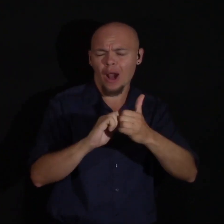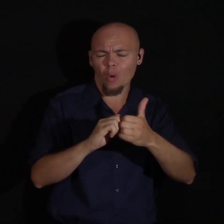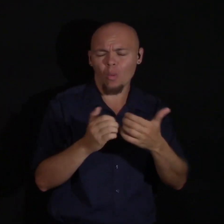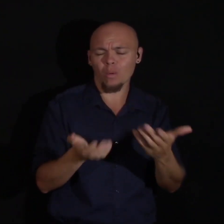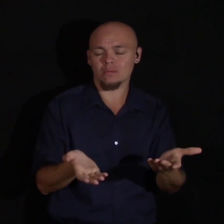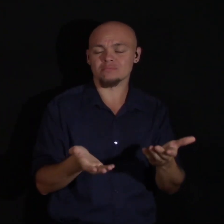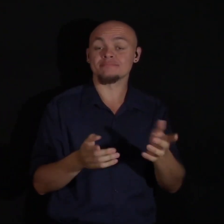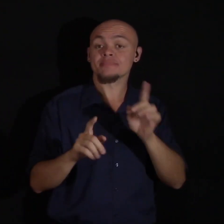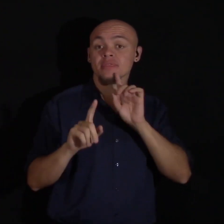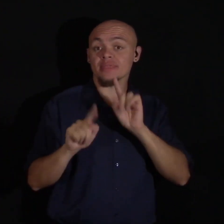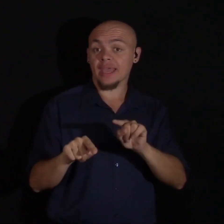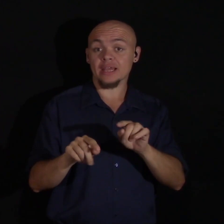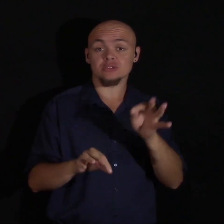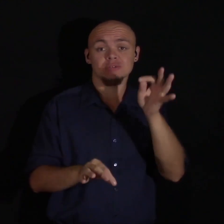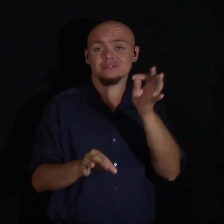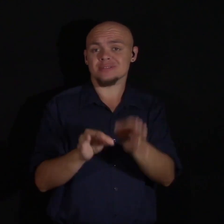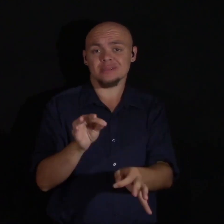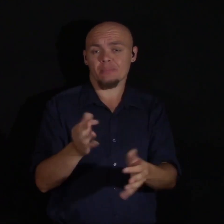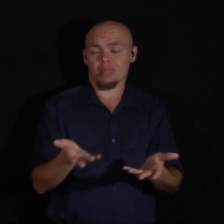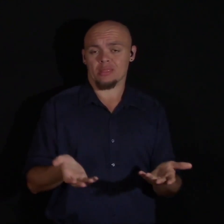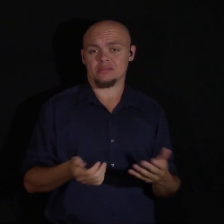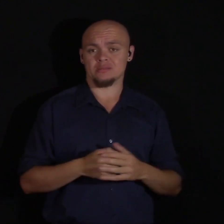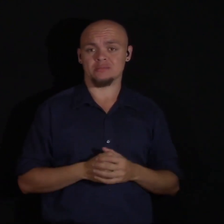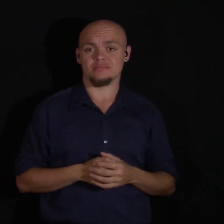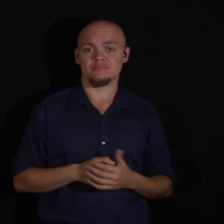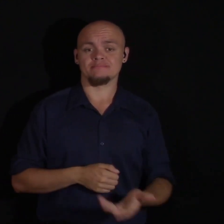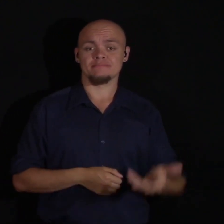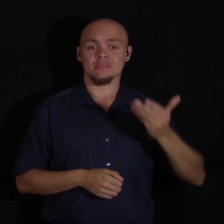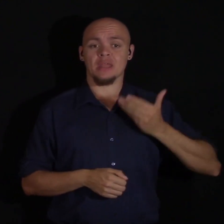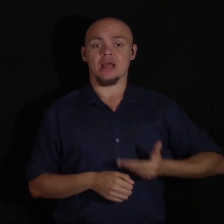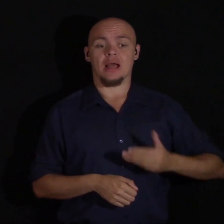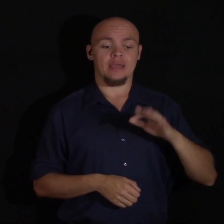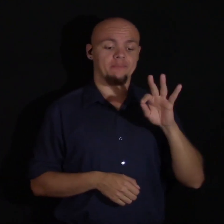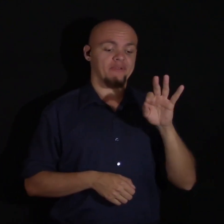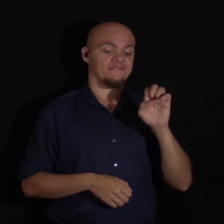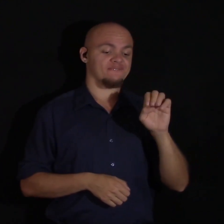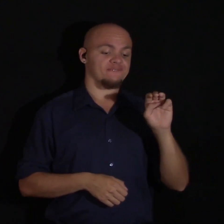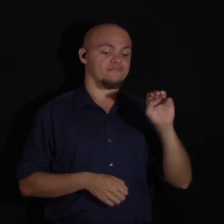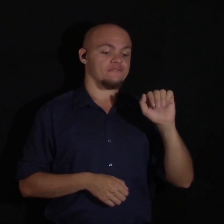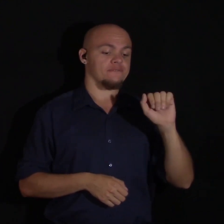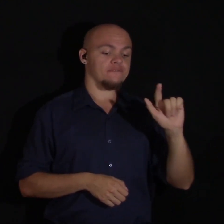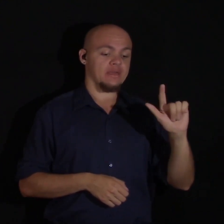The answer is simpler than you'd think. I am female to male transgender.